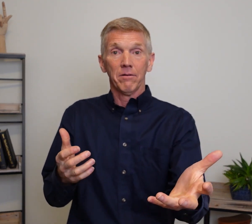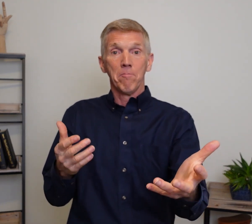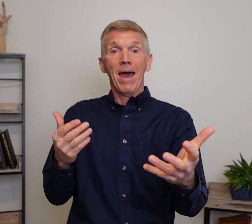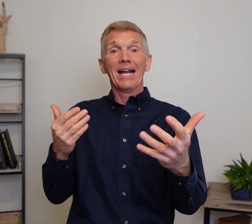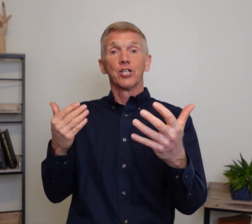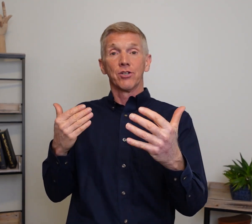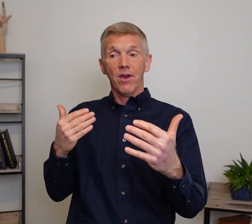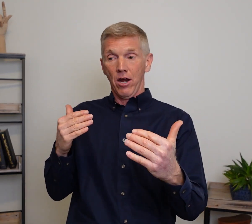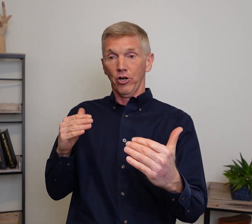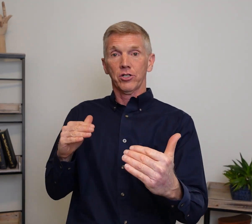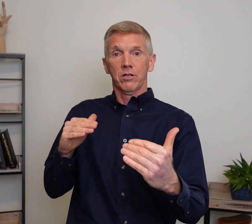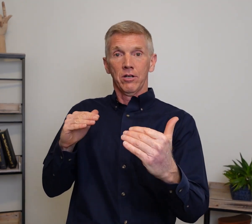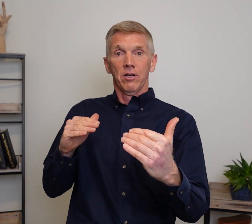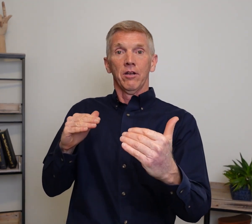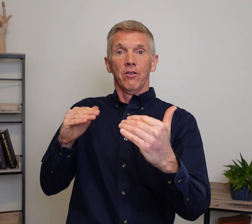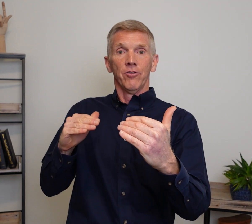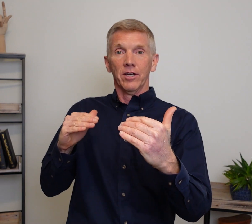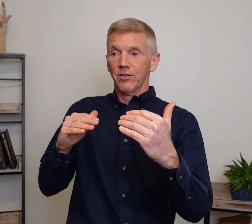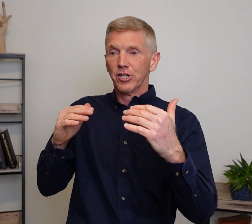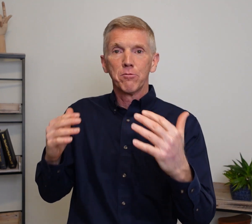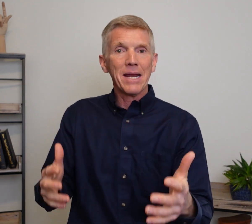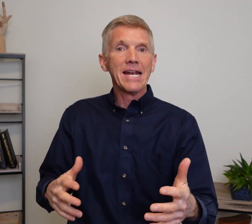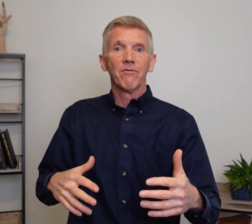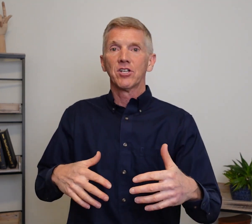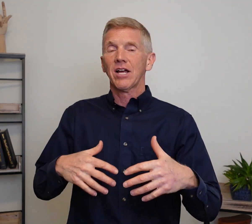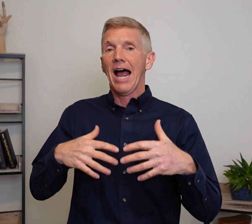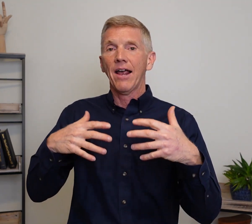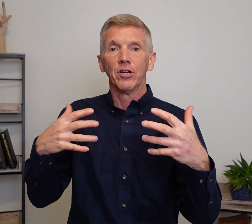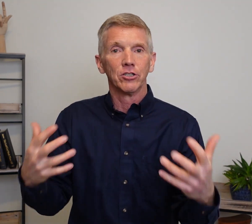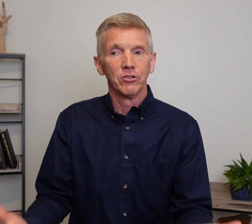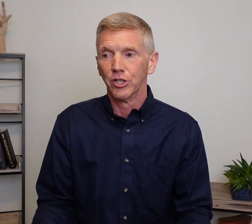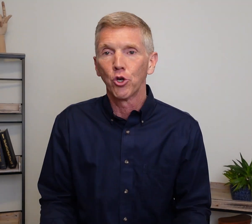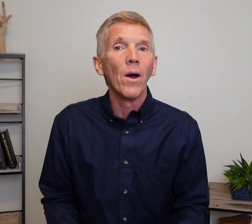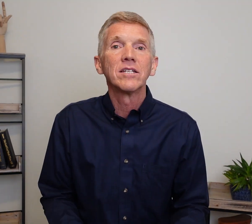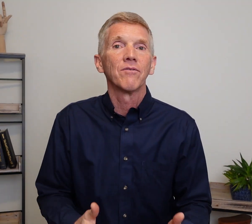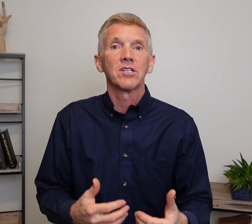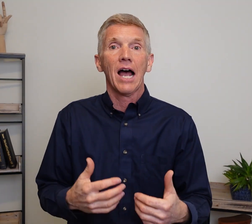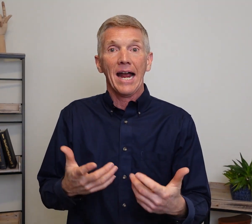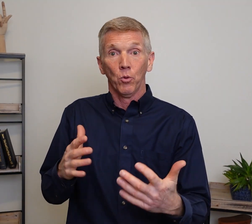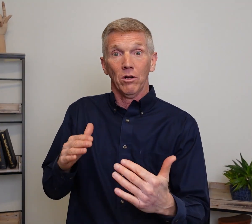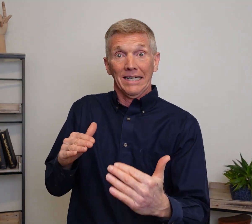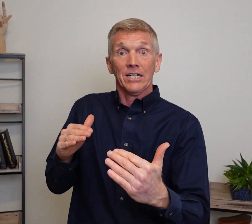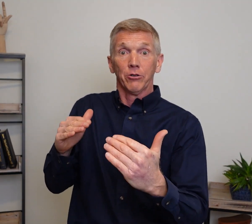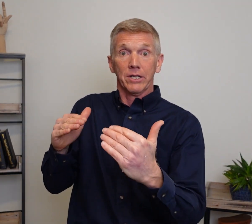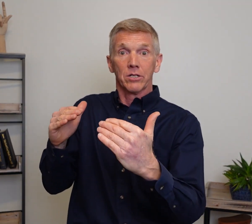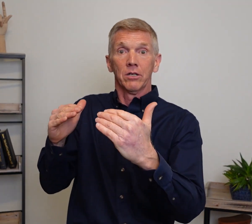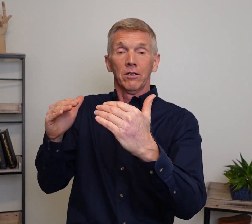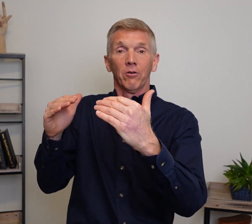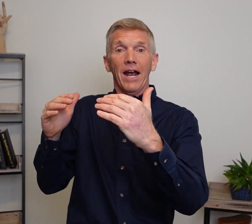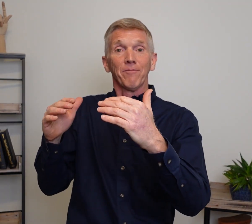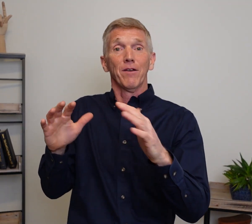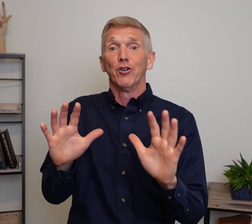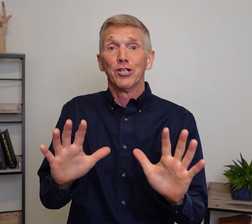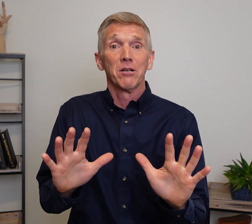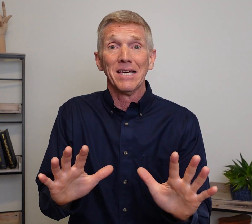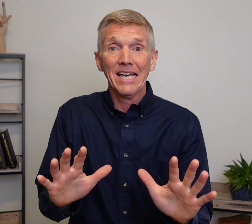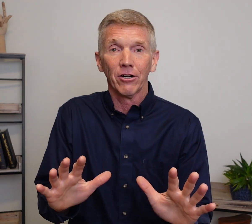matches theirs, the speed of the sign, the choice of the sign will increase. Right. If you're just a beginner,